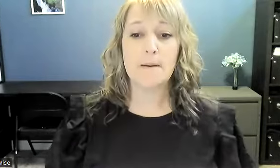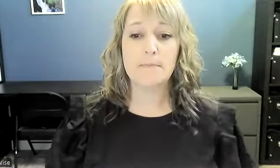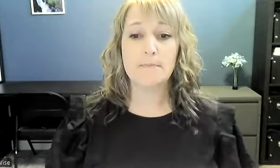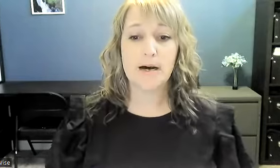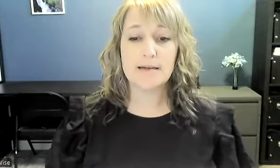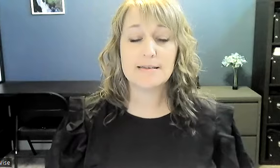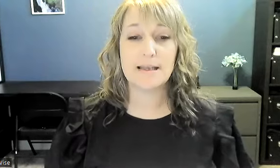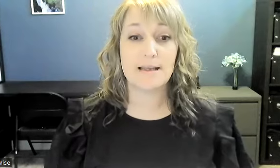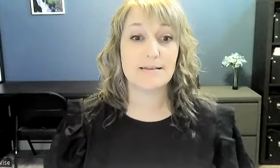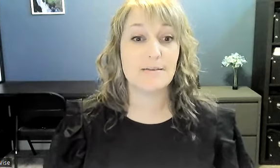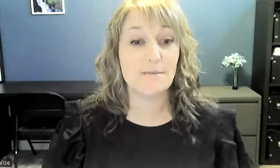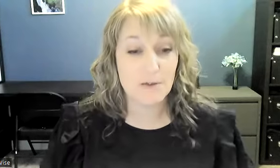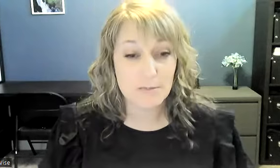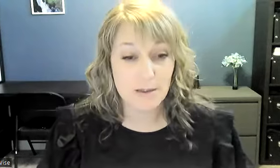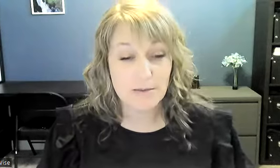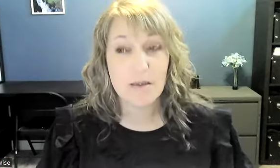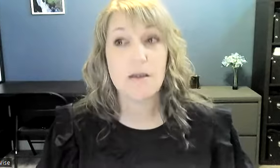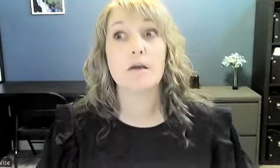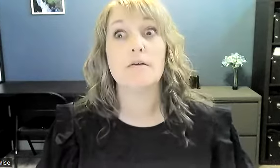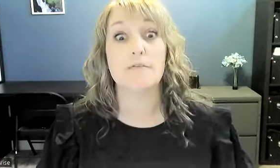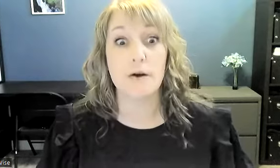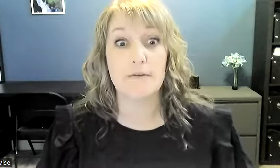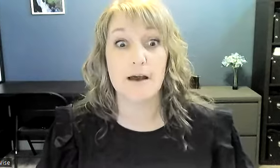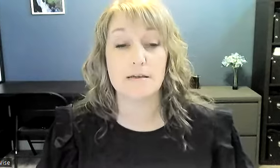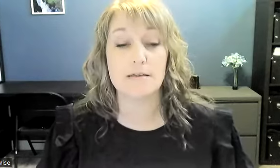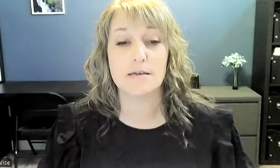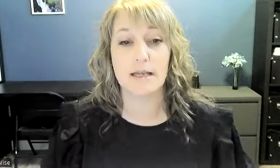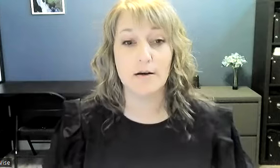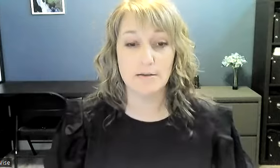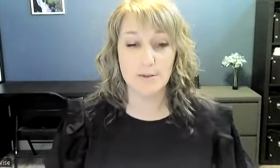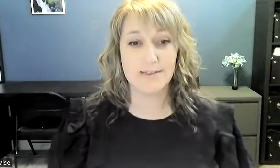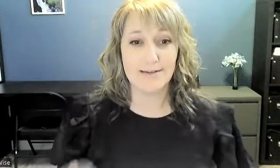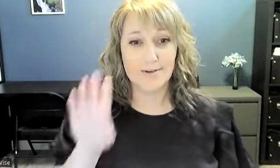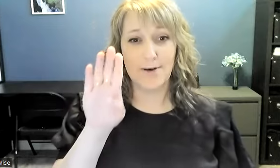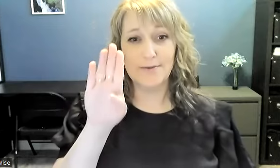bus is fingerspelled very fast like all lung signs are